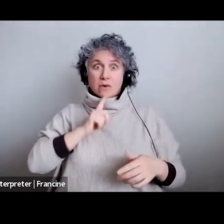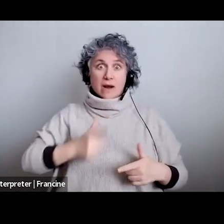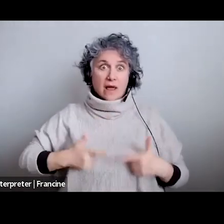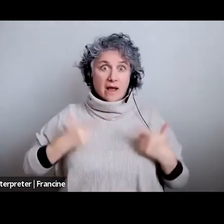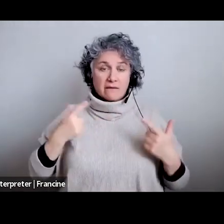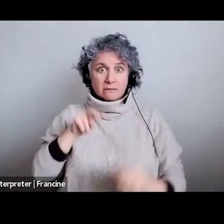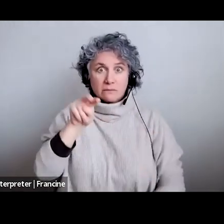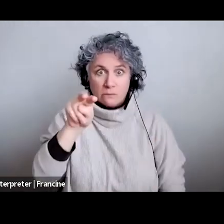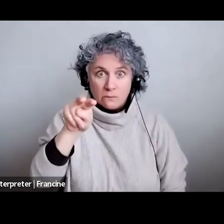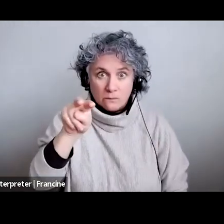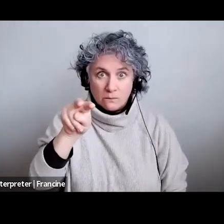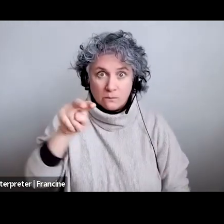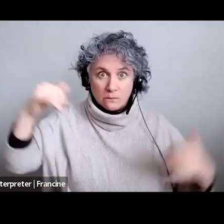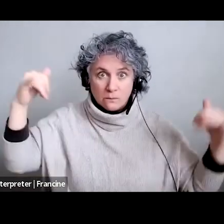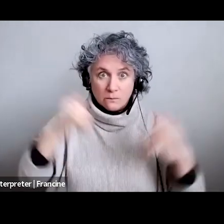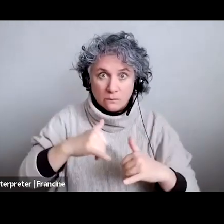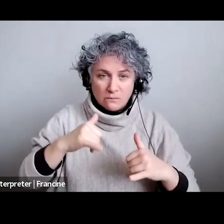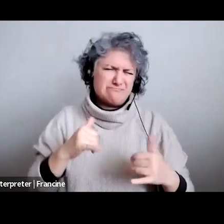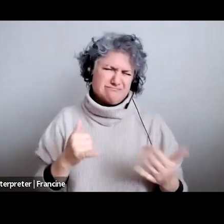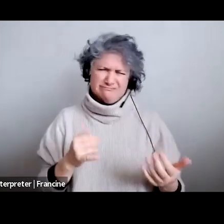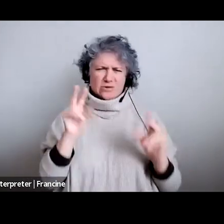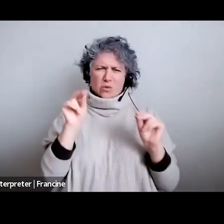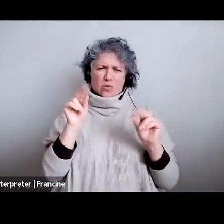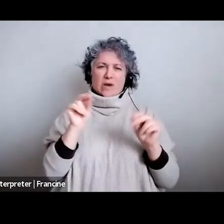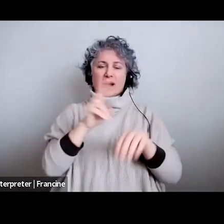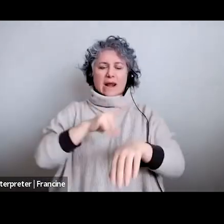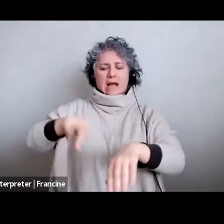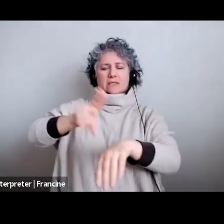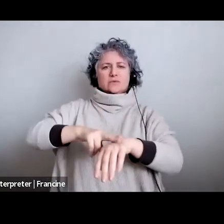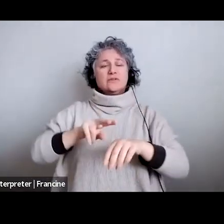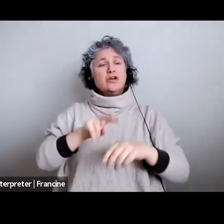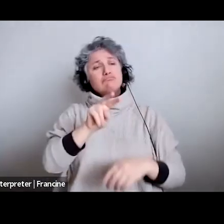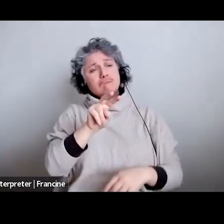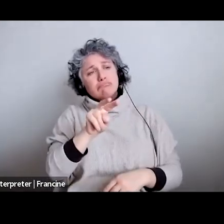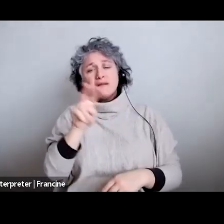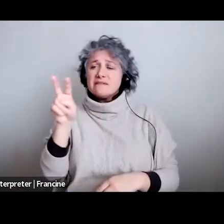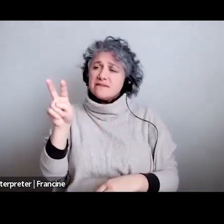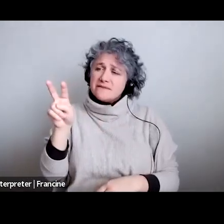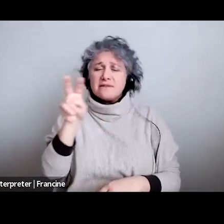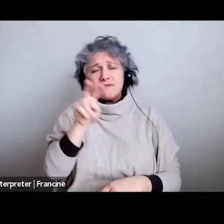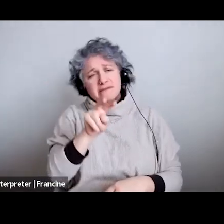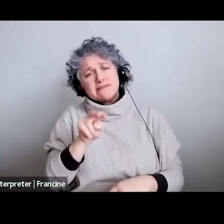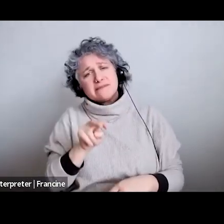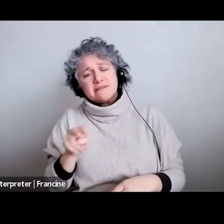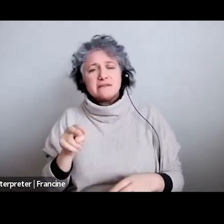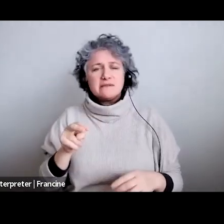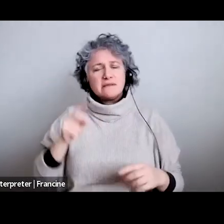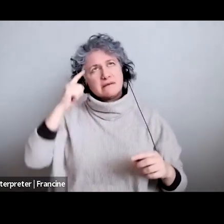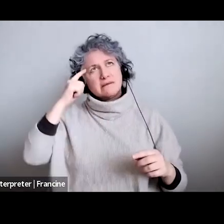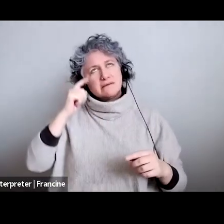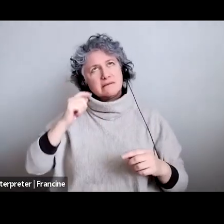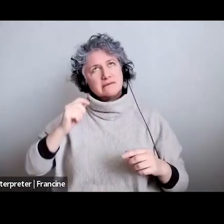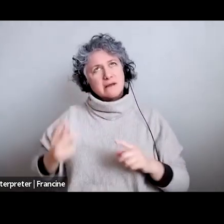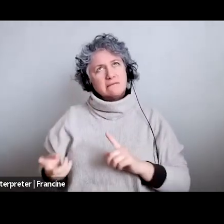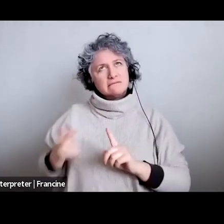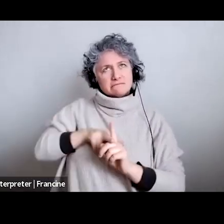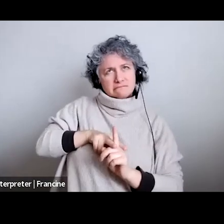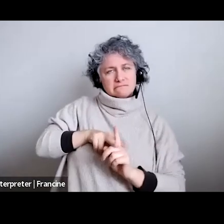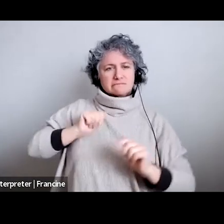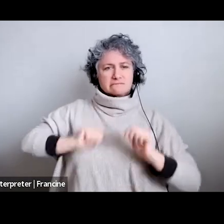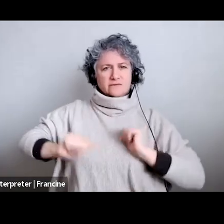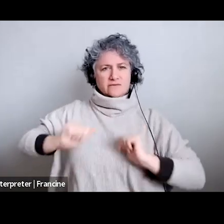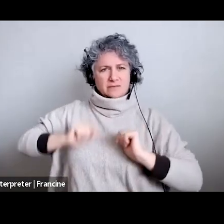time you know we don't and i think that's the thing to to think about when you're performing for the camera